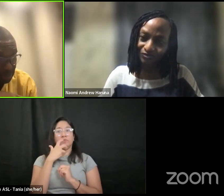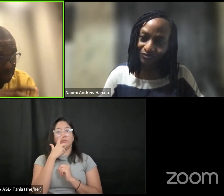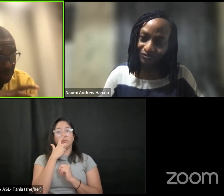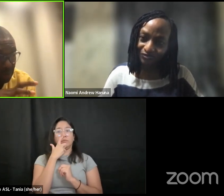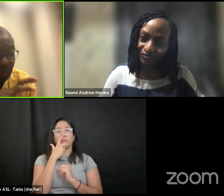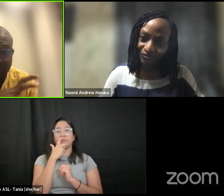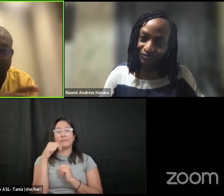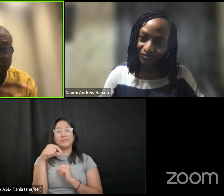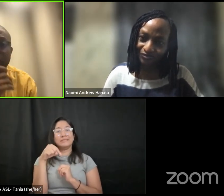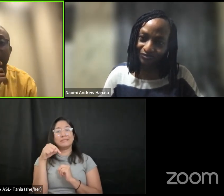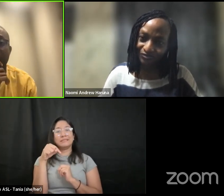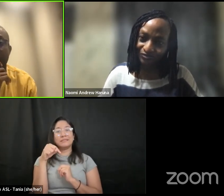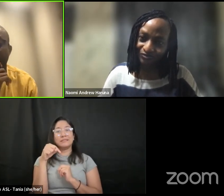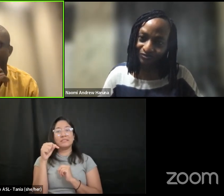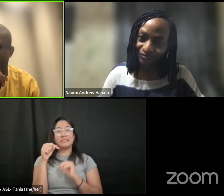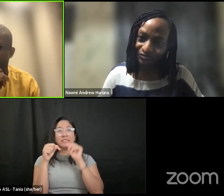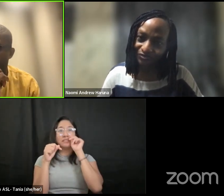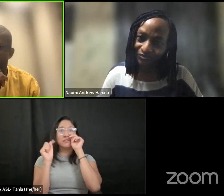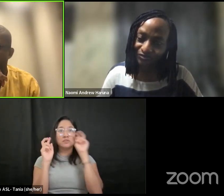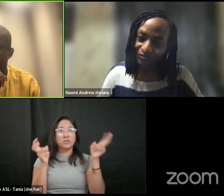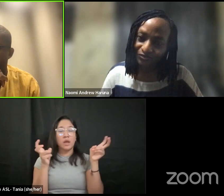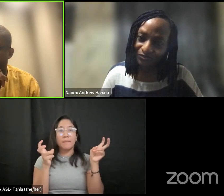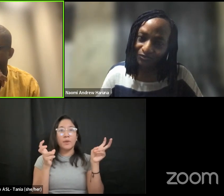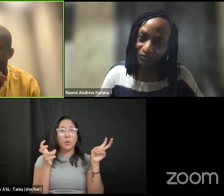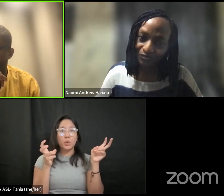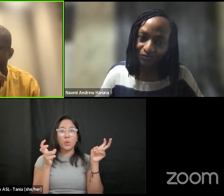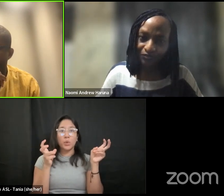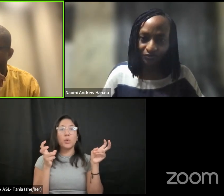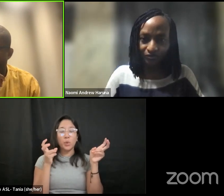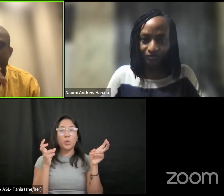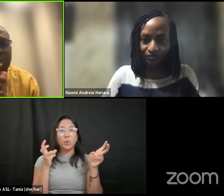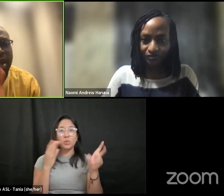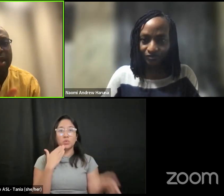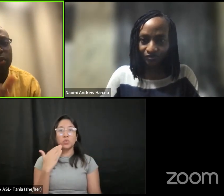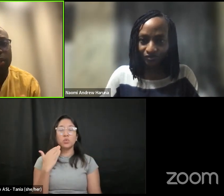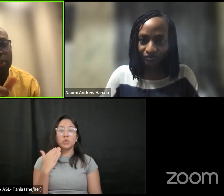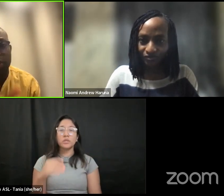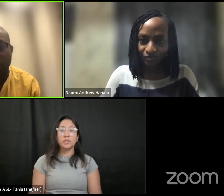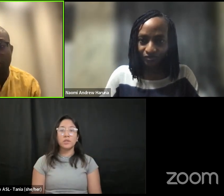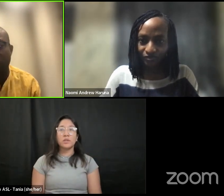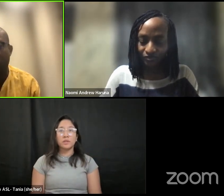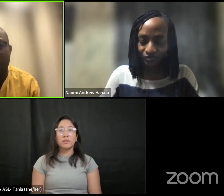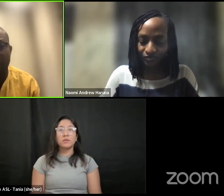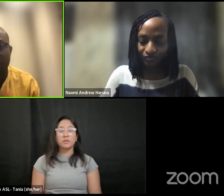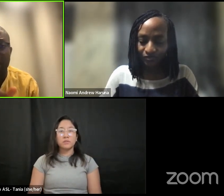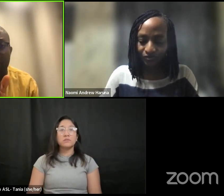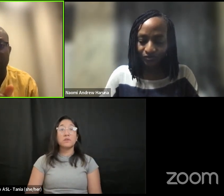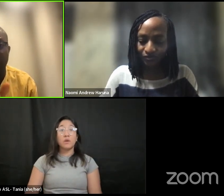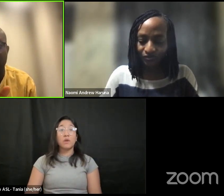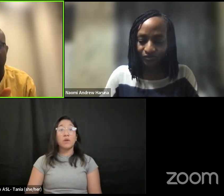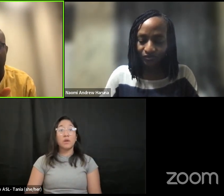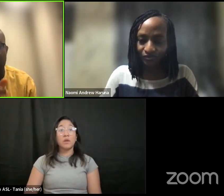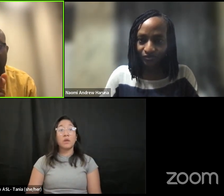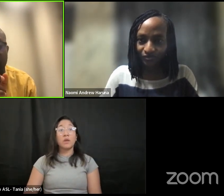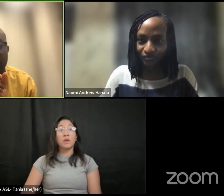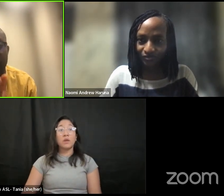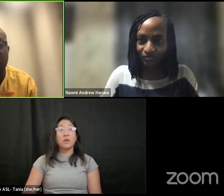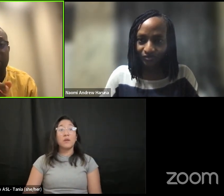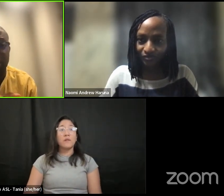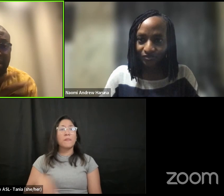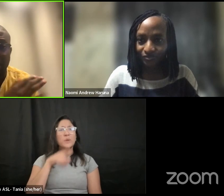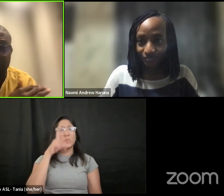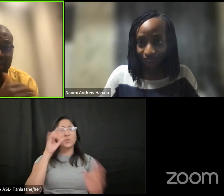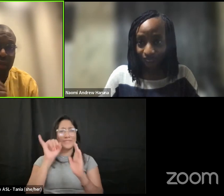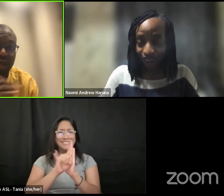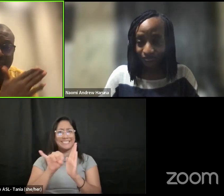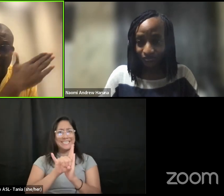um yeah all this topic for sure um i want to end on this note which you rightly said around identity i think it's